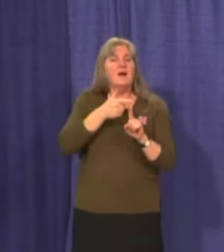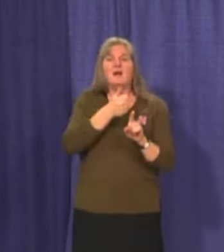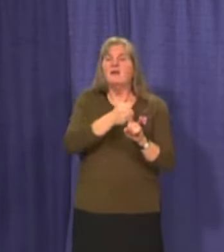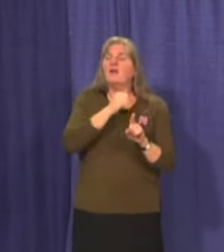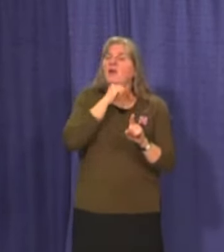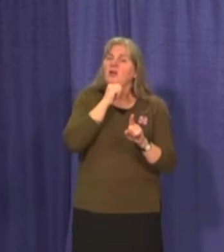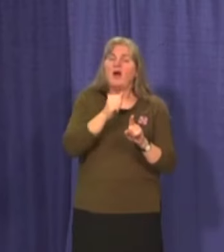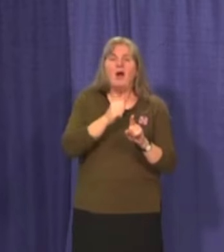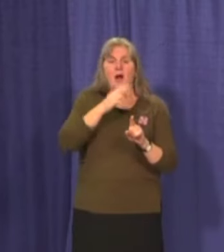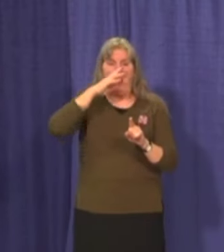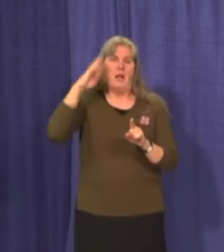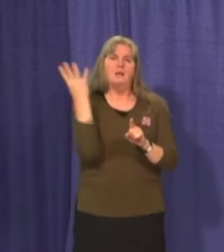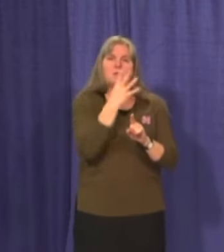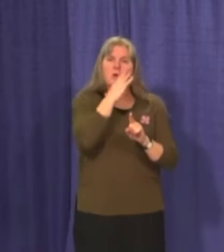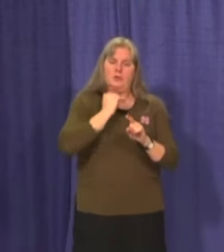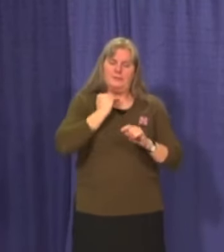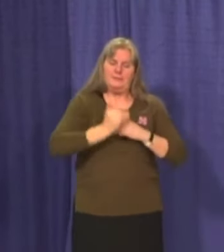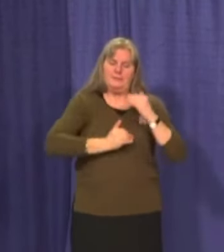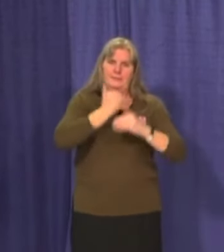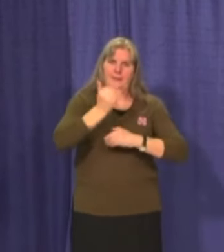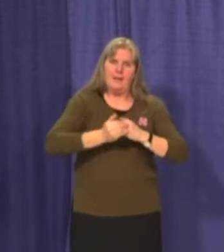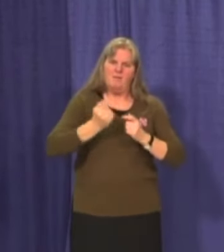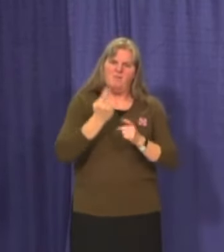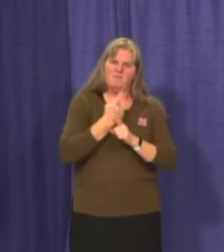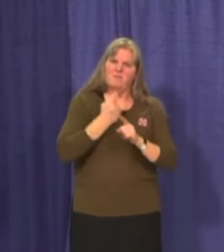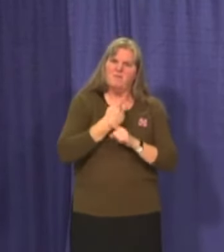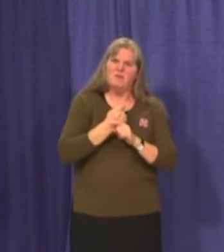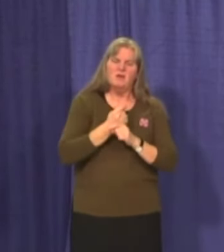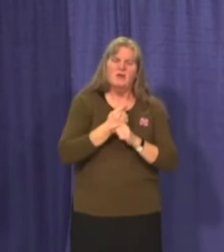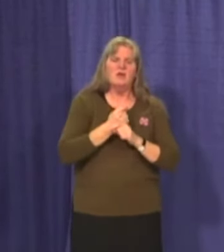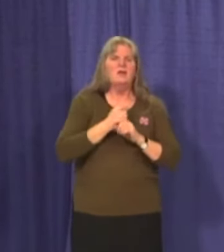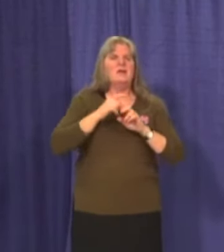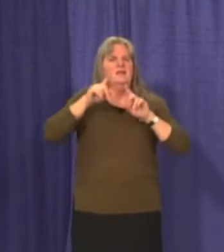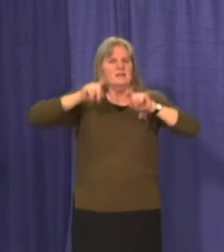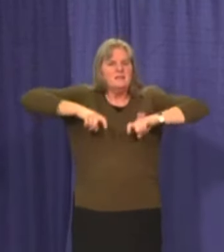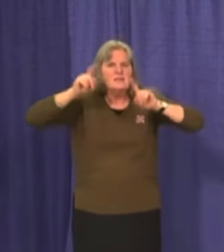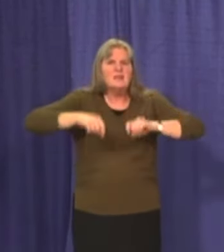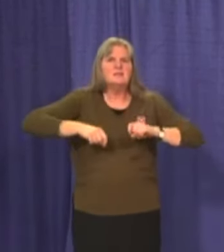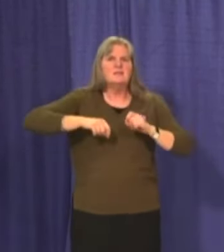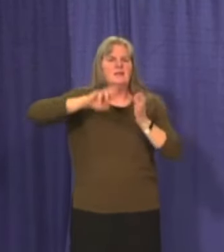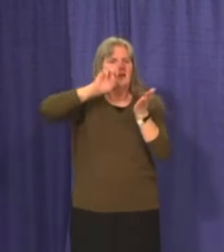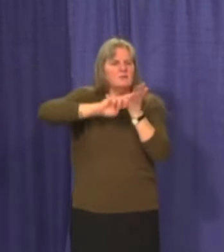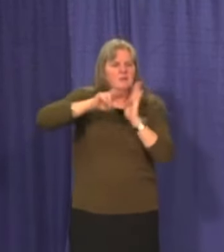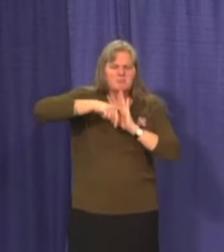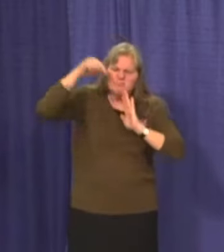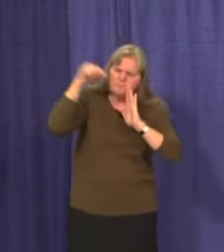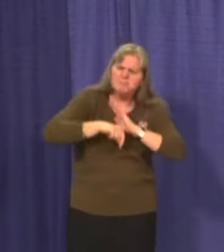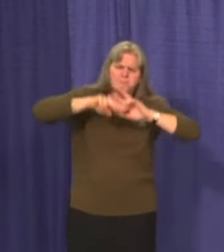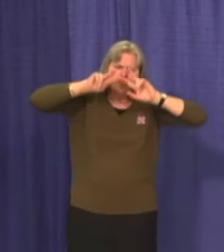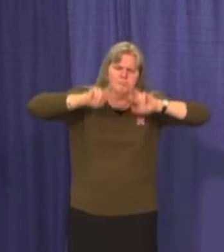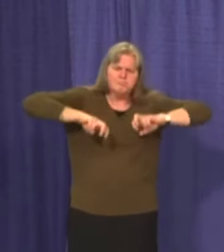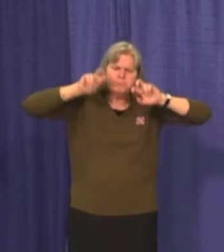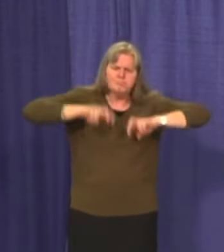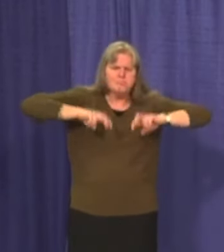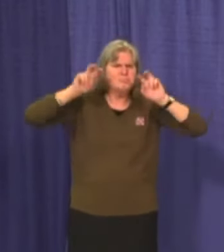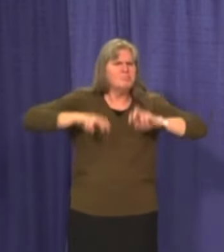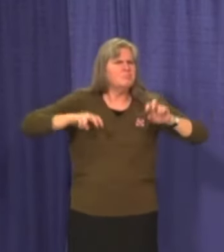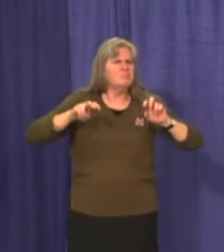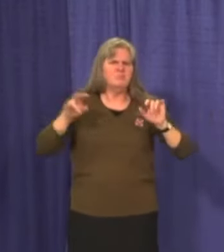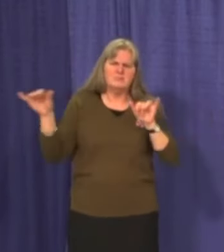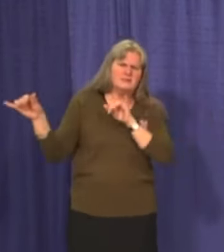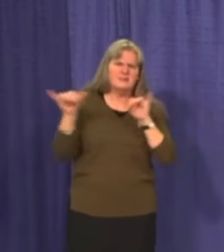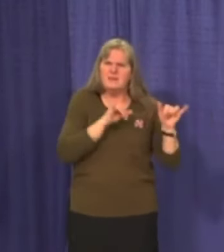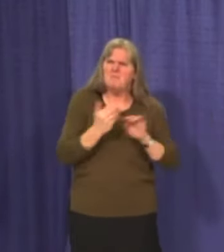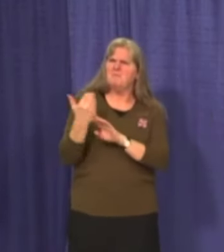skipped steps in development, clinical trials, or the regulatory processes that led to this vaccine being